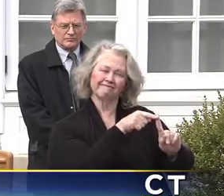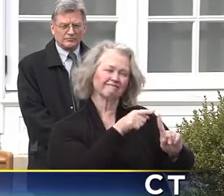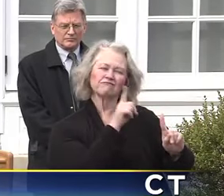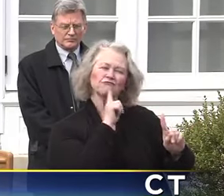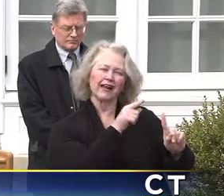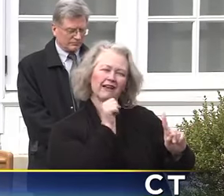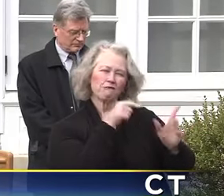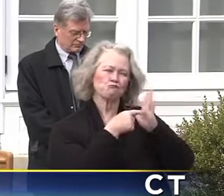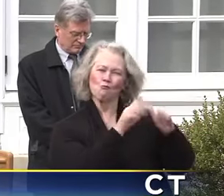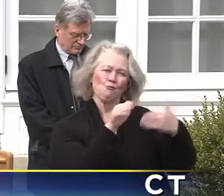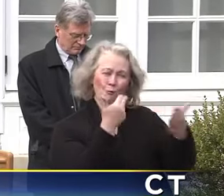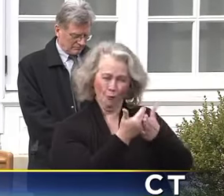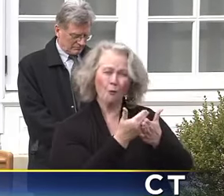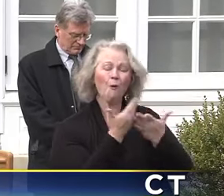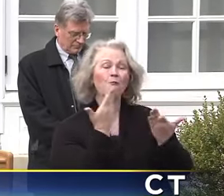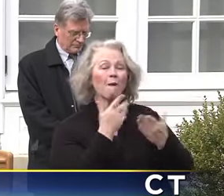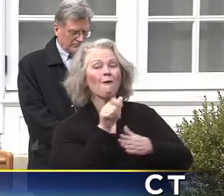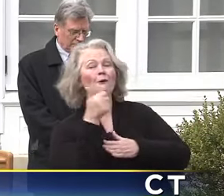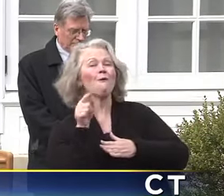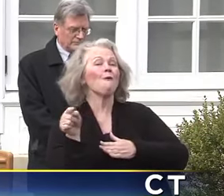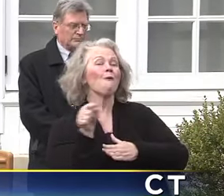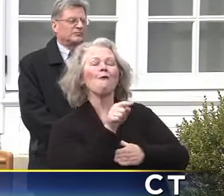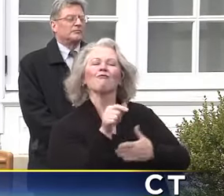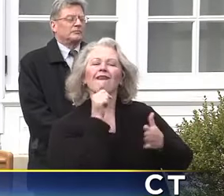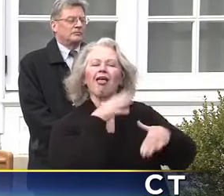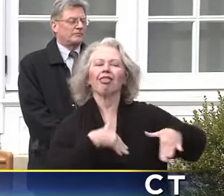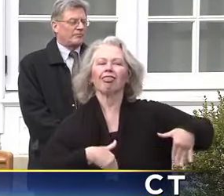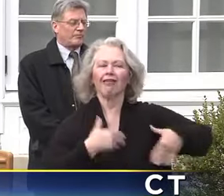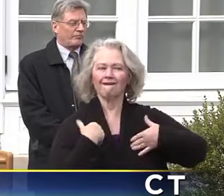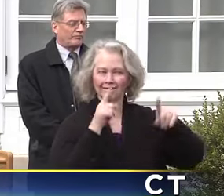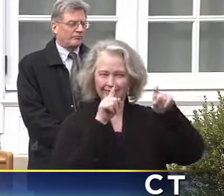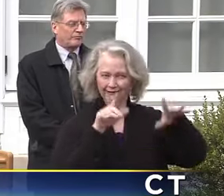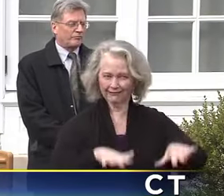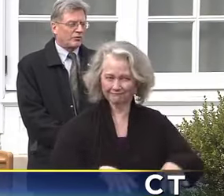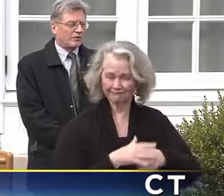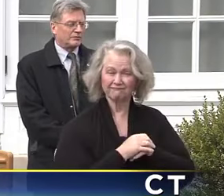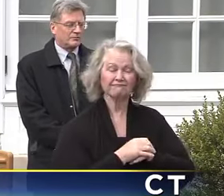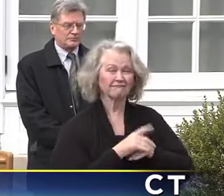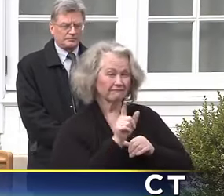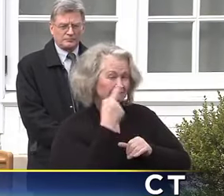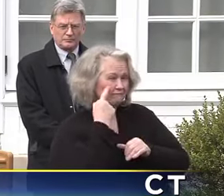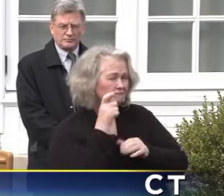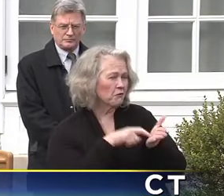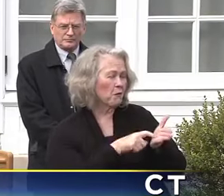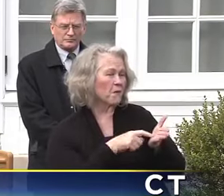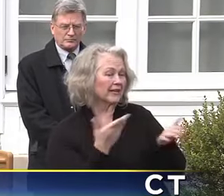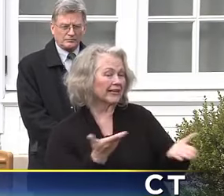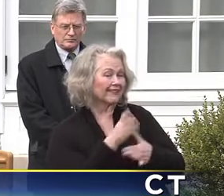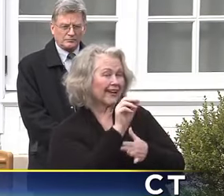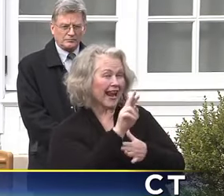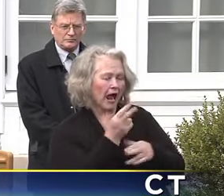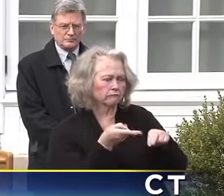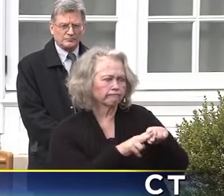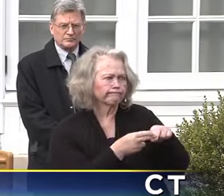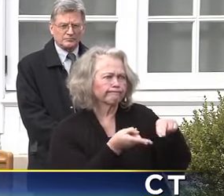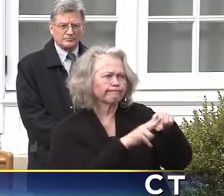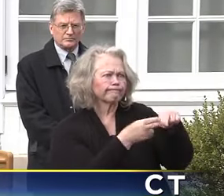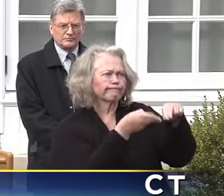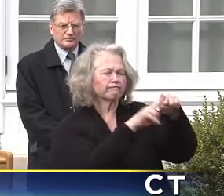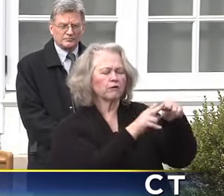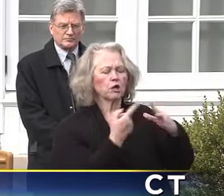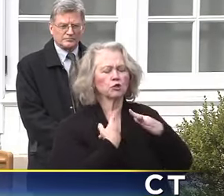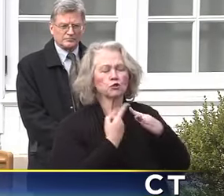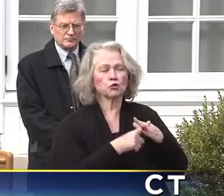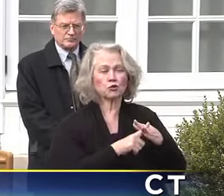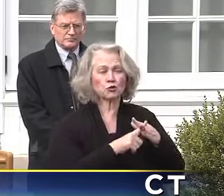tested. As you probably could tell, it's been accelerating through the state, starting maybe down in Westchester